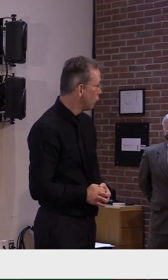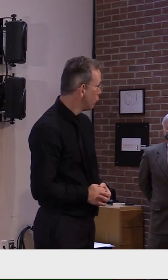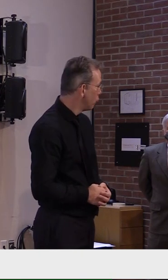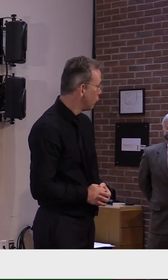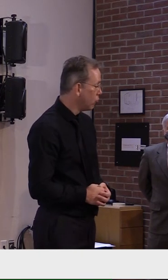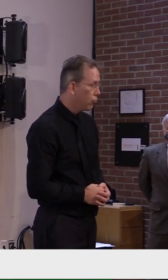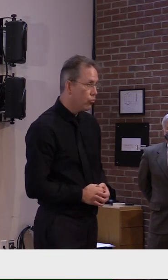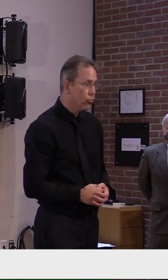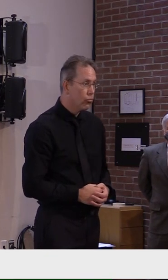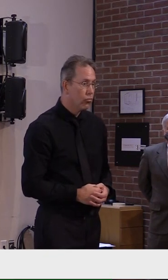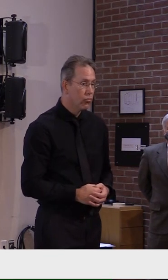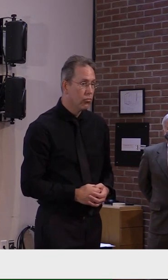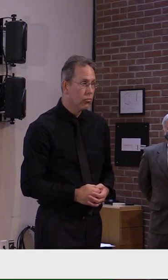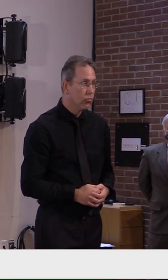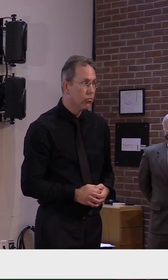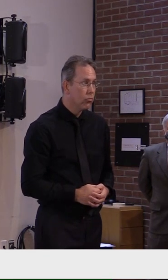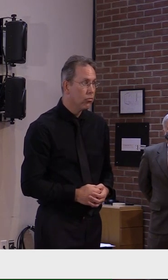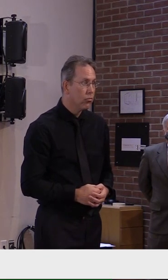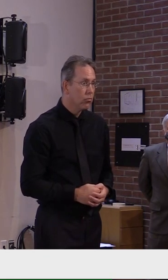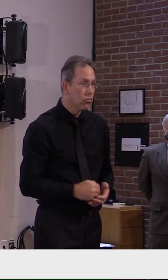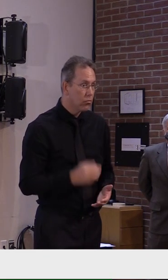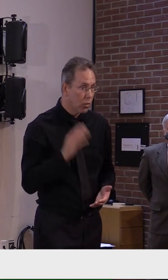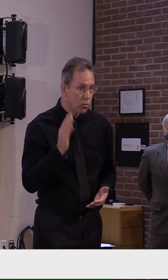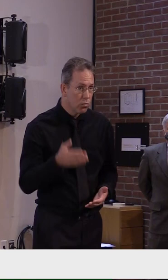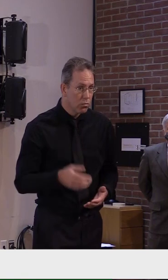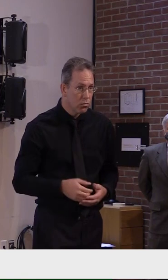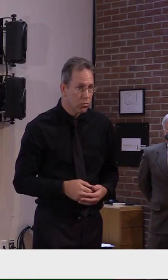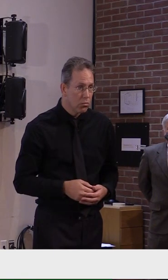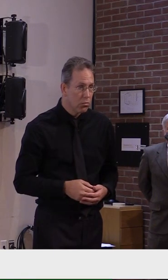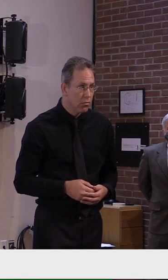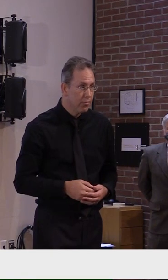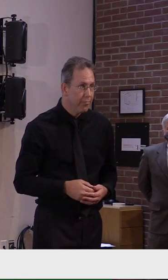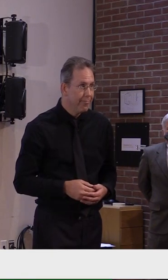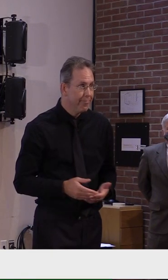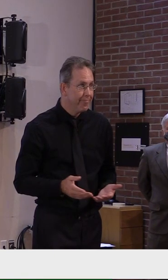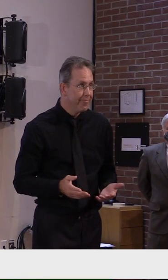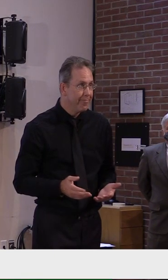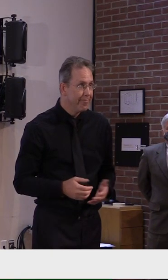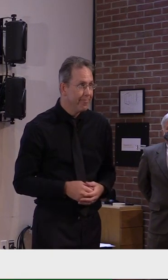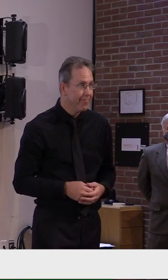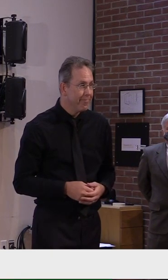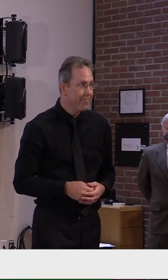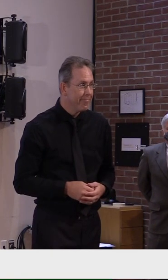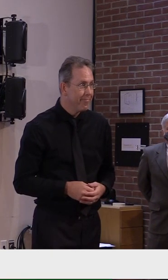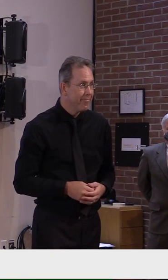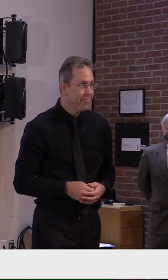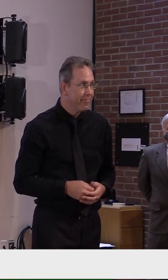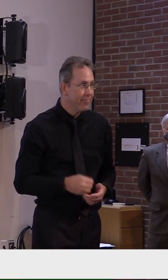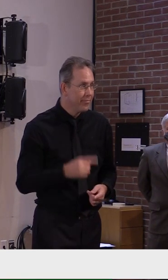we could hear you now we can oh can you hear me we can now